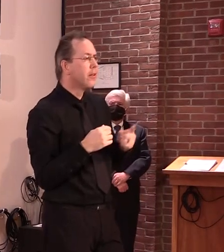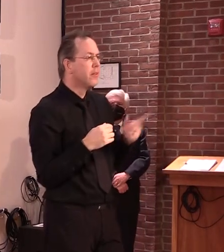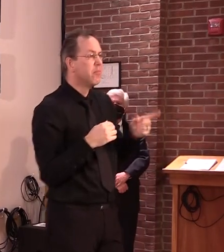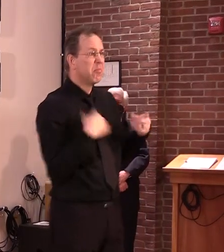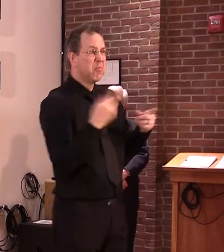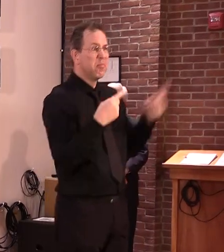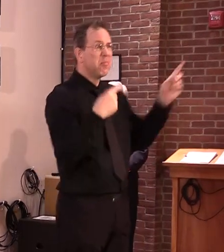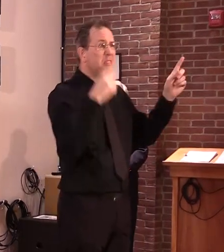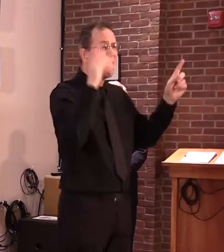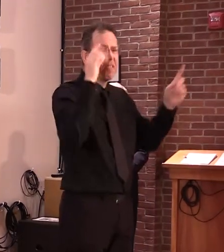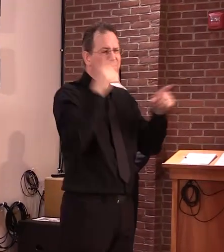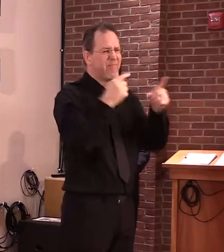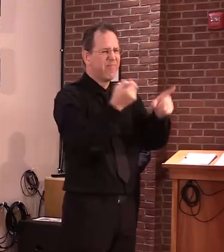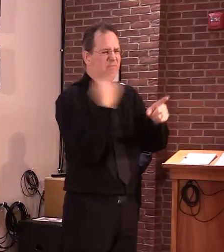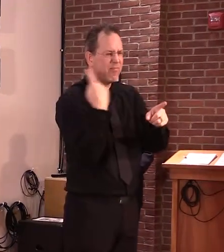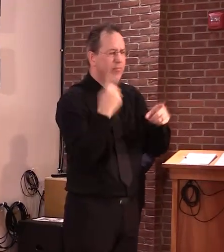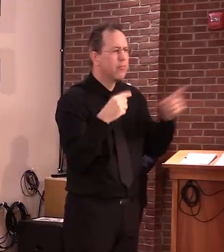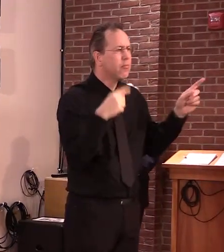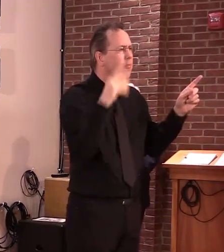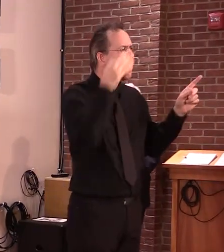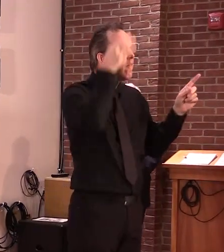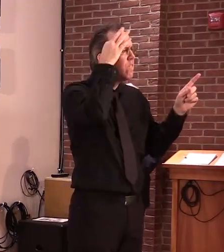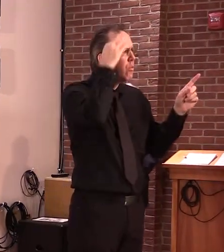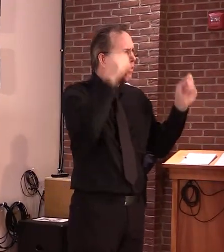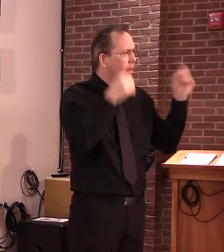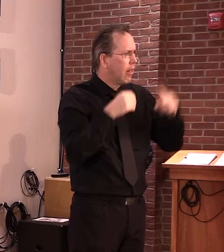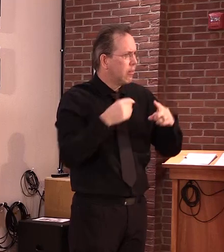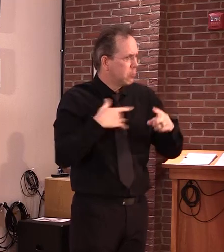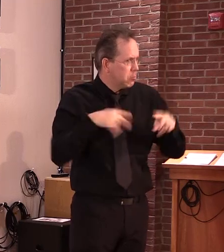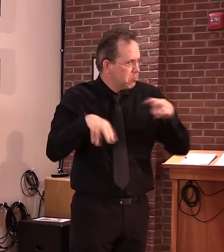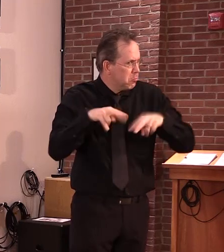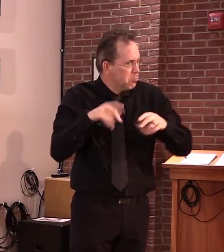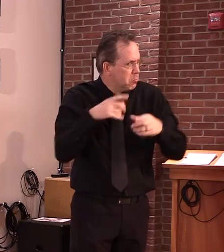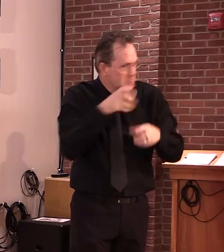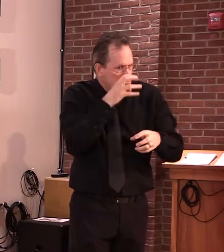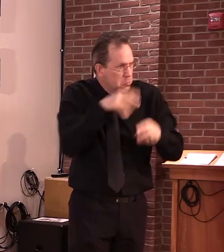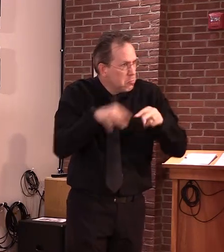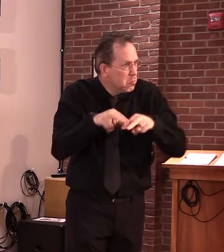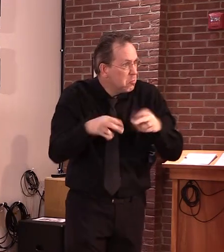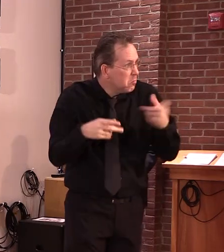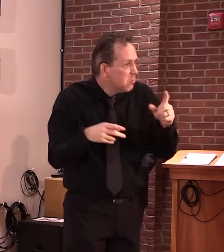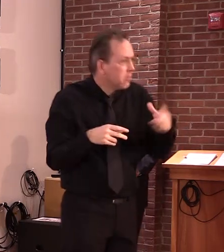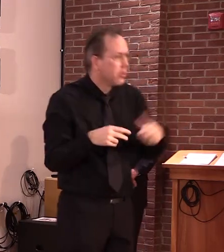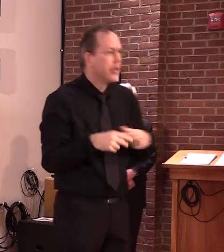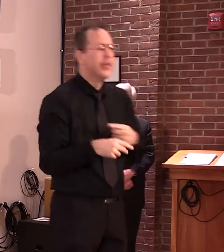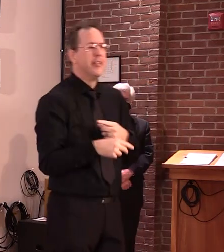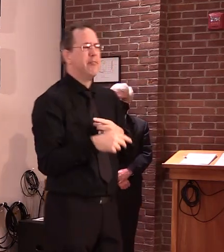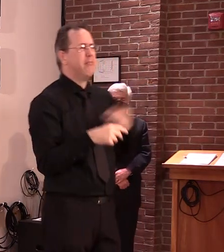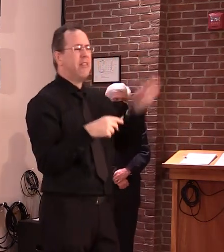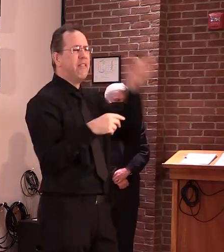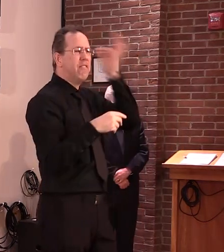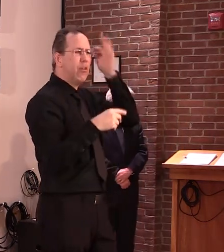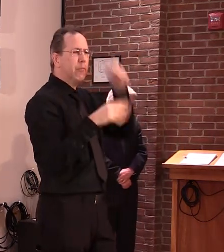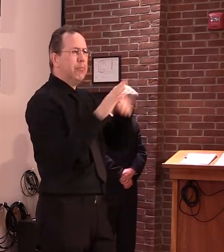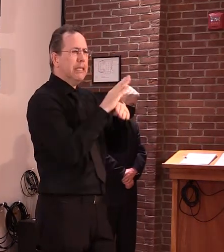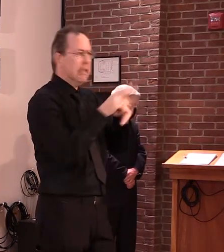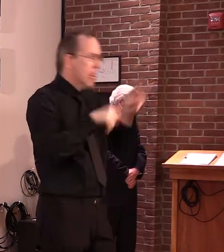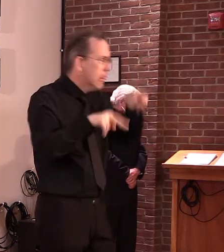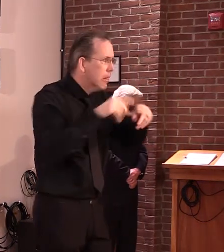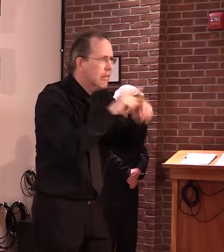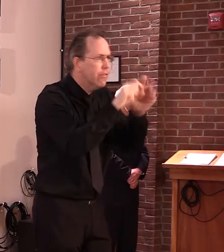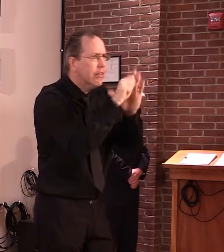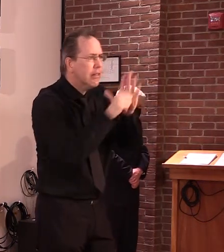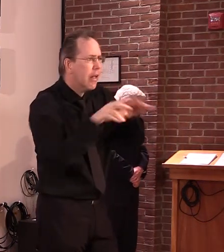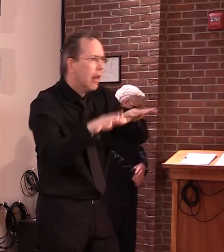government is fairly busy in all the states because everyone has been impacted by the vast number of